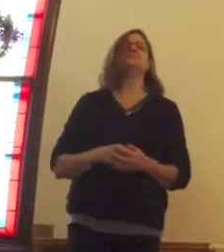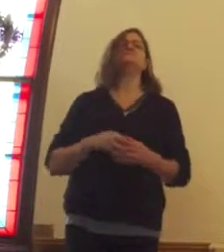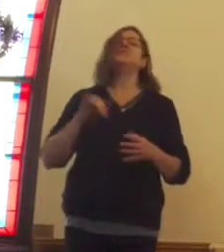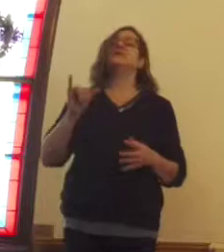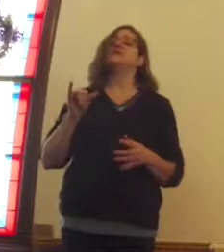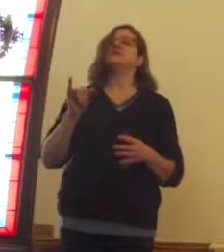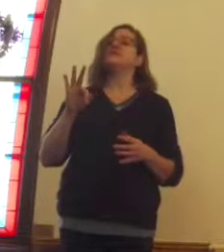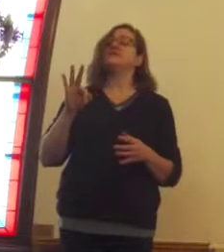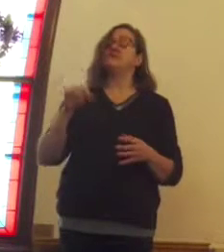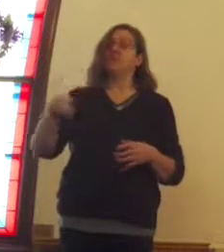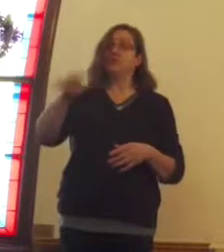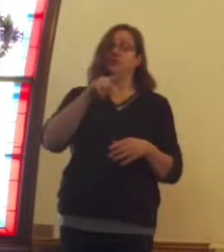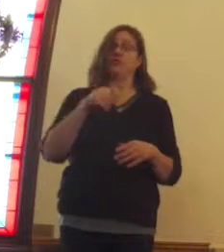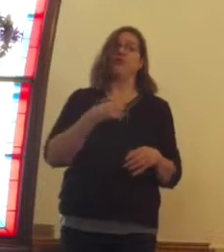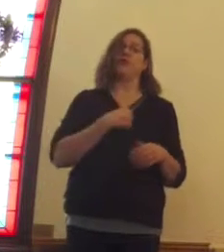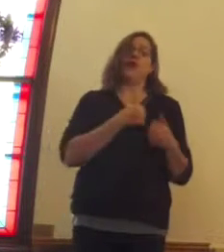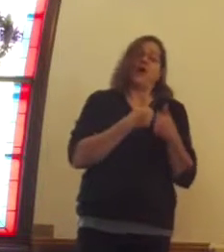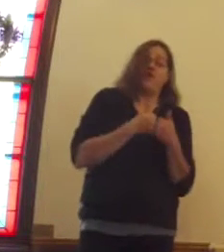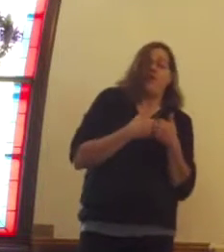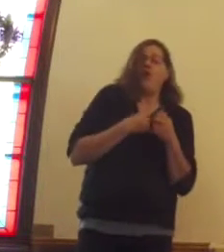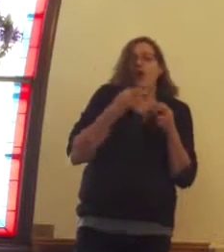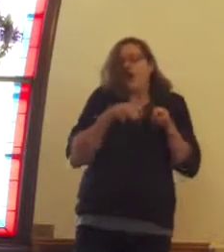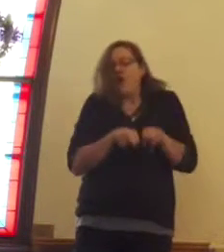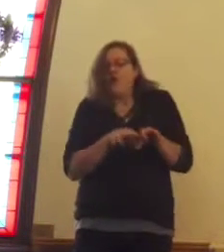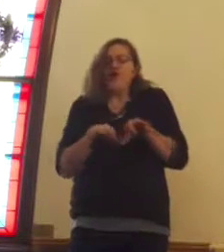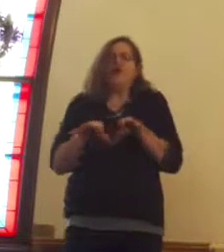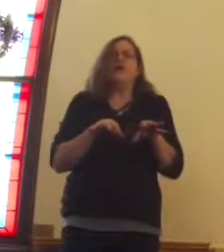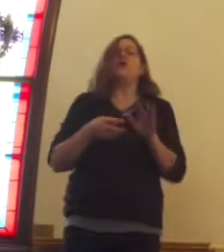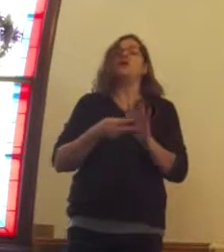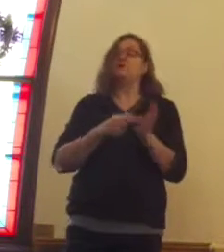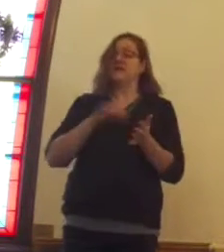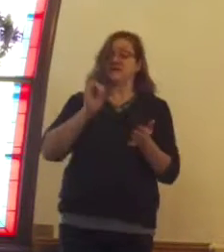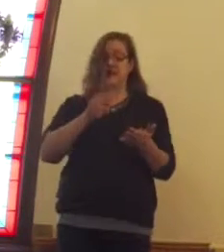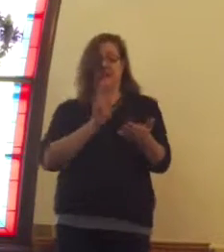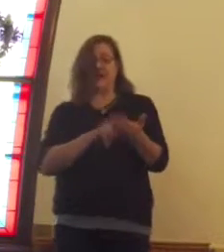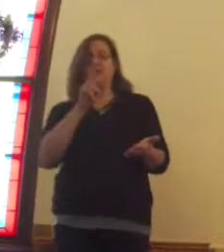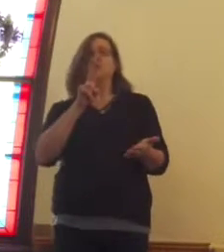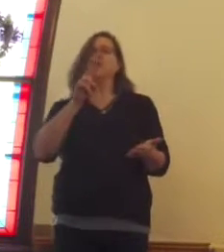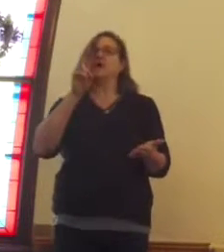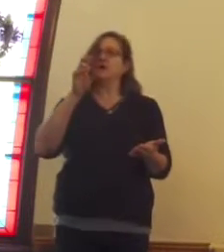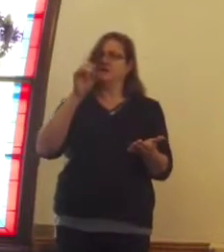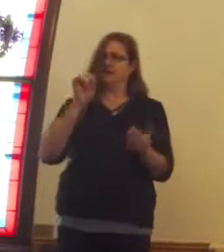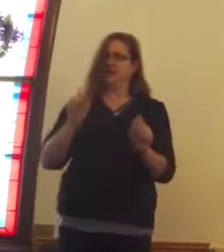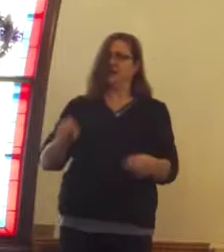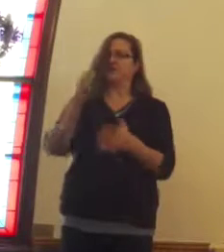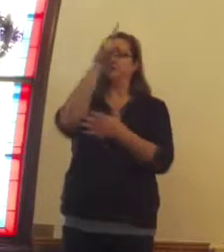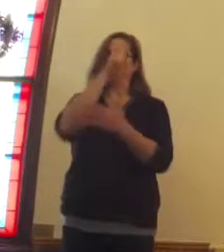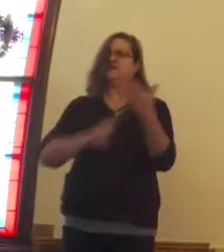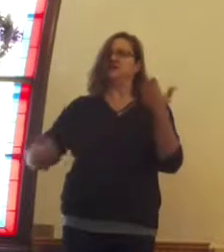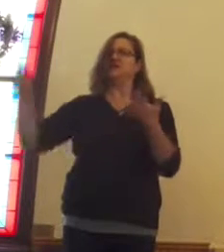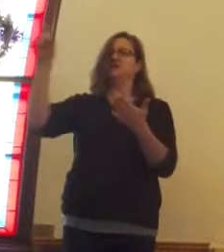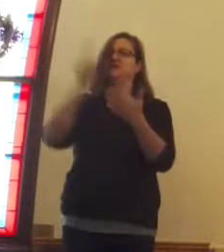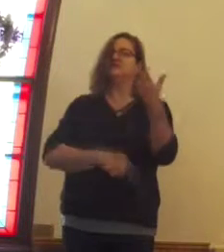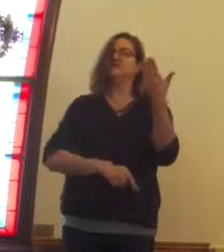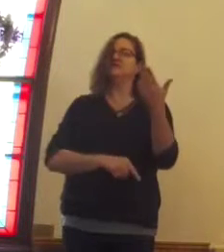done any of that, it was grounds for canceling that contract of marriage between the couple.